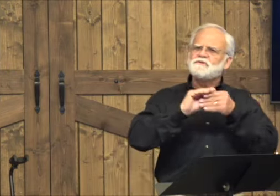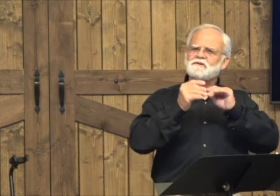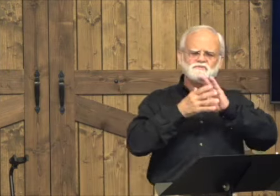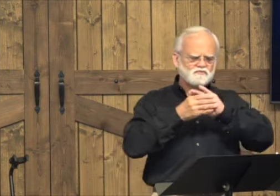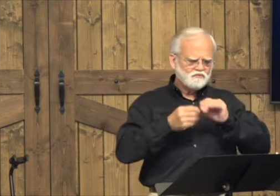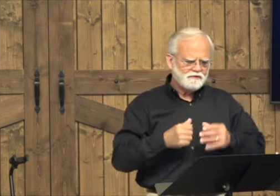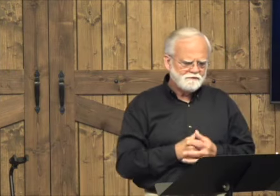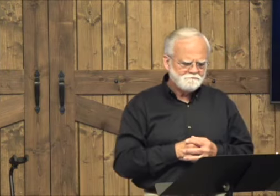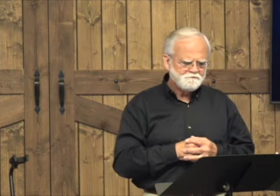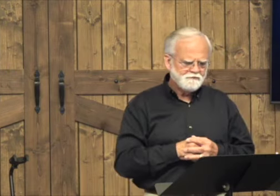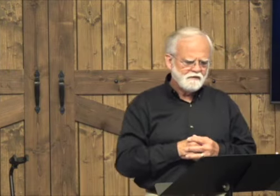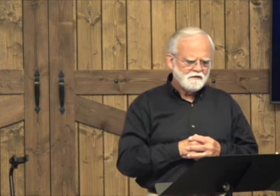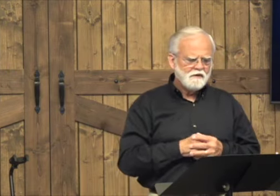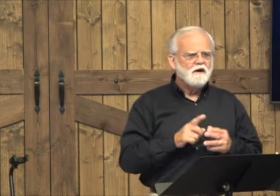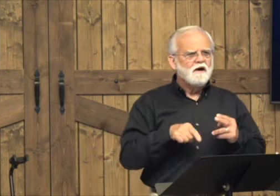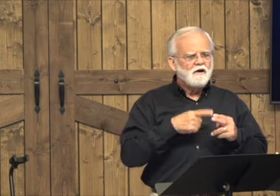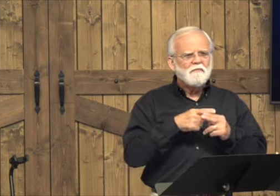Jesus answered him with a story.